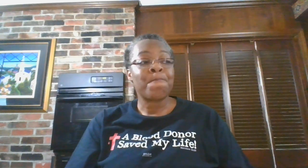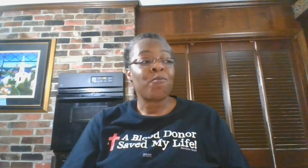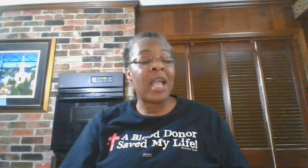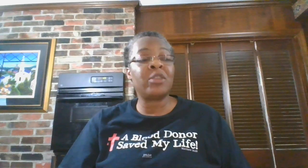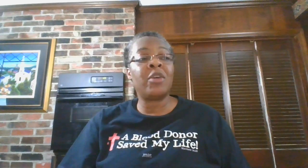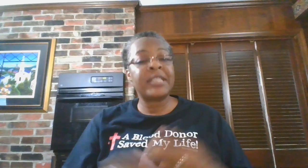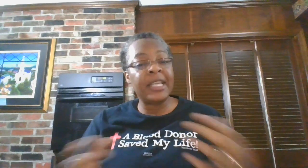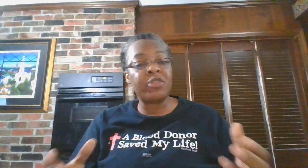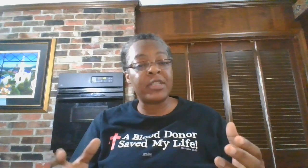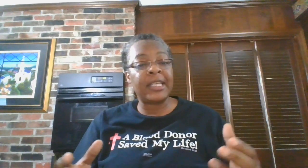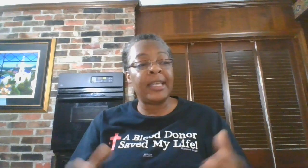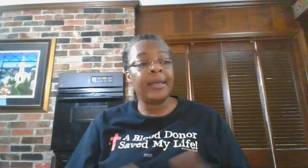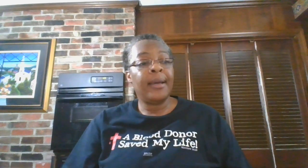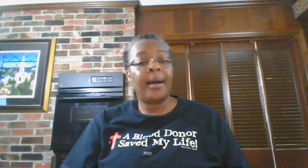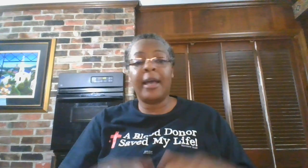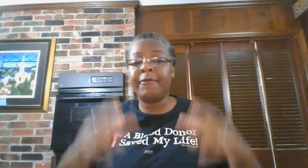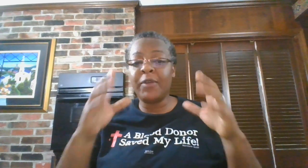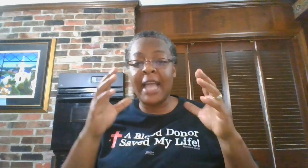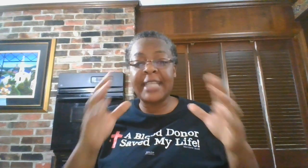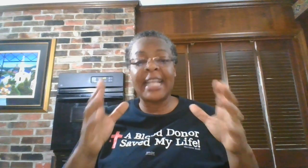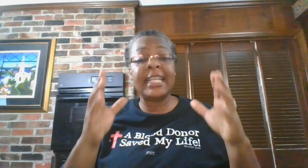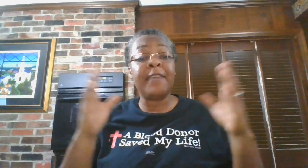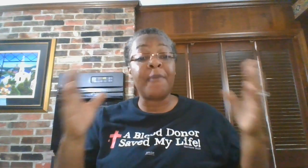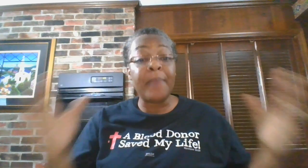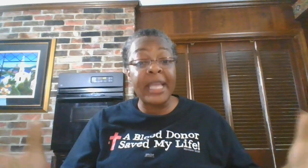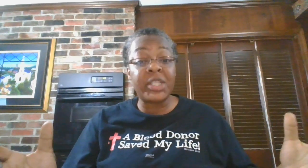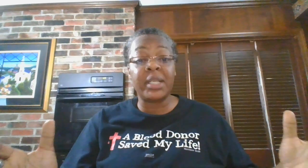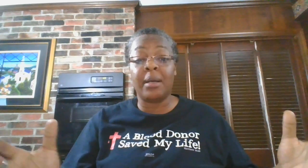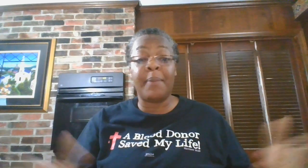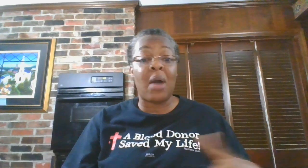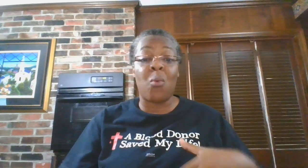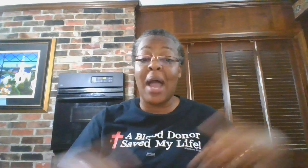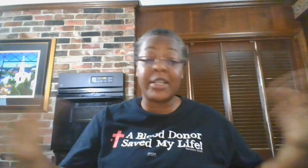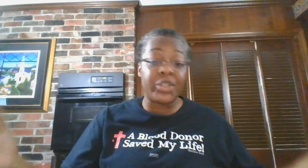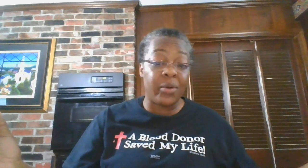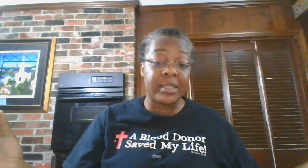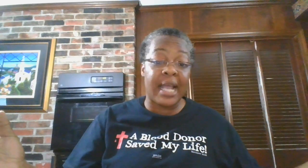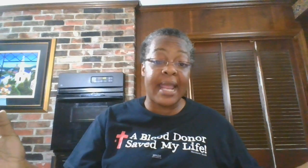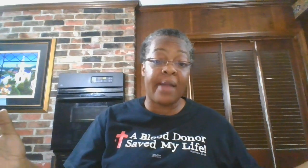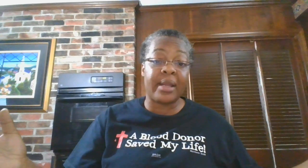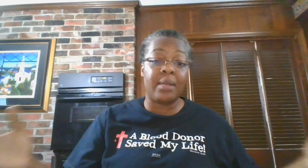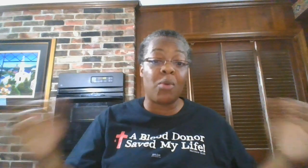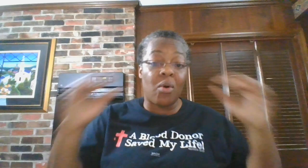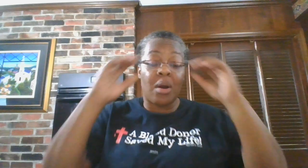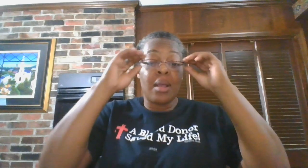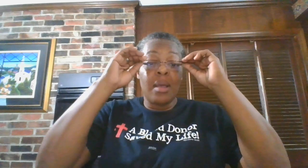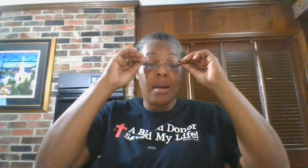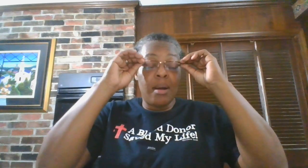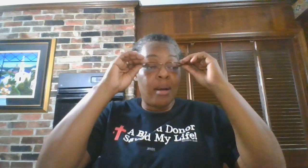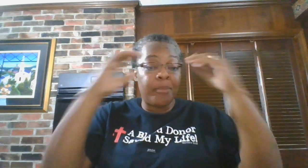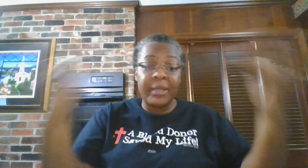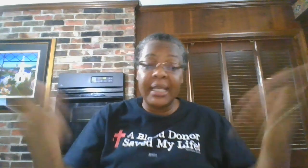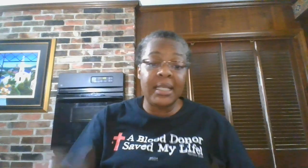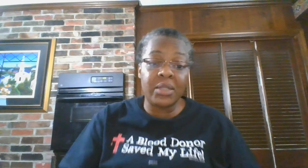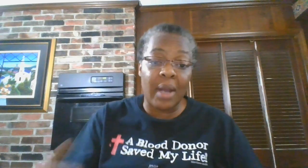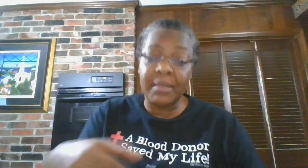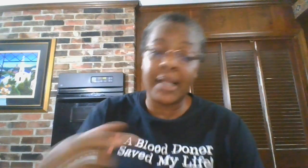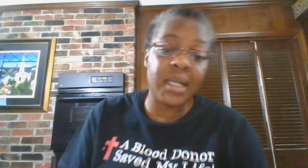I don't know. It's interesting. If you guys got any information about why the show is not airing anymore, please drop down in the